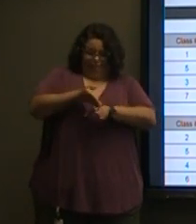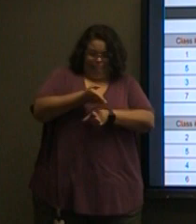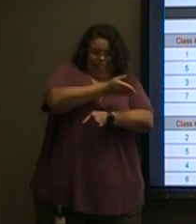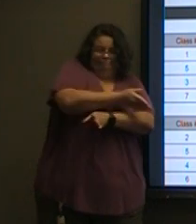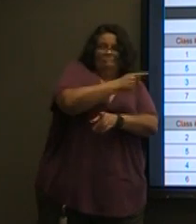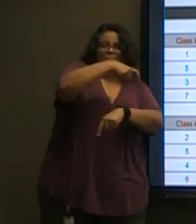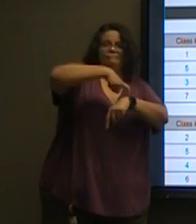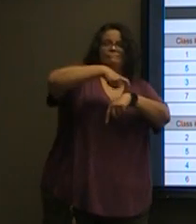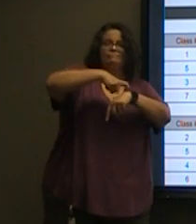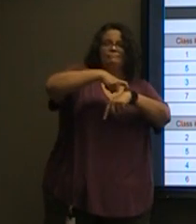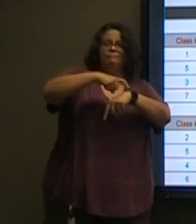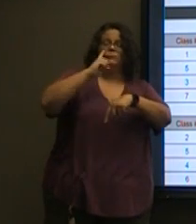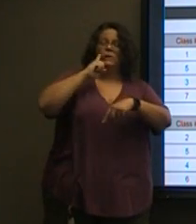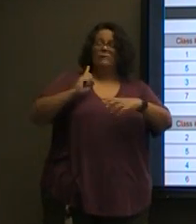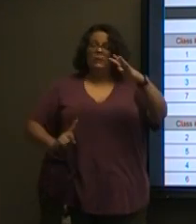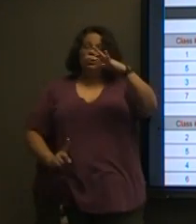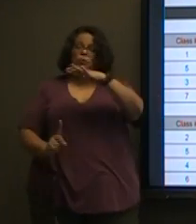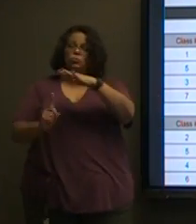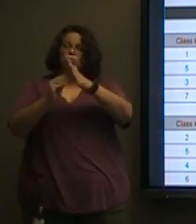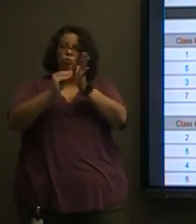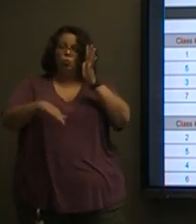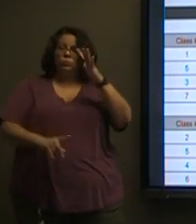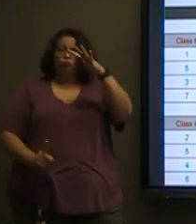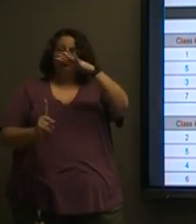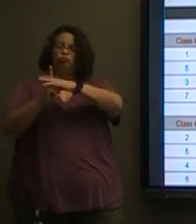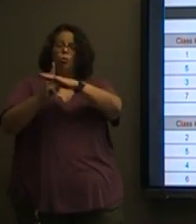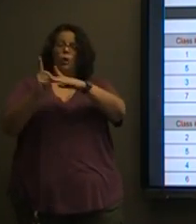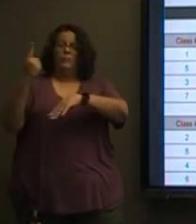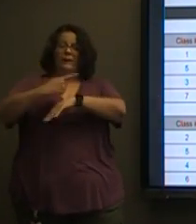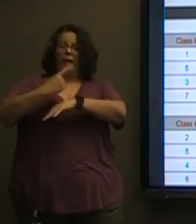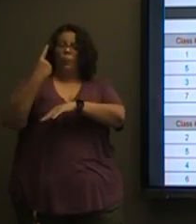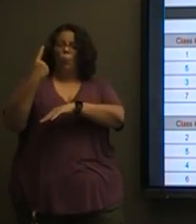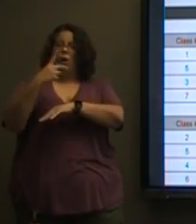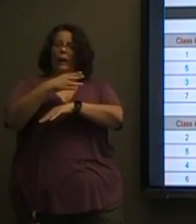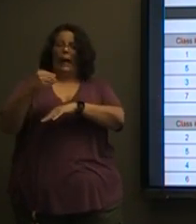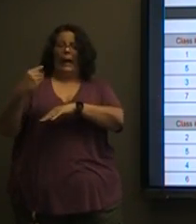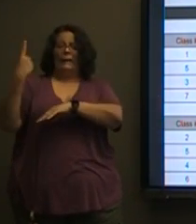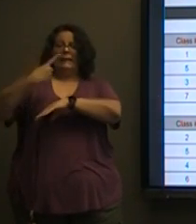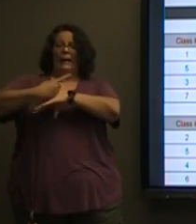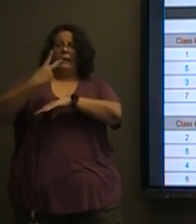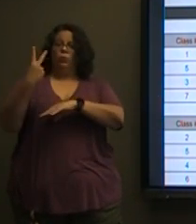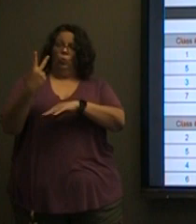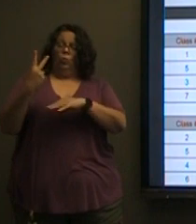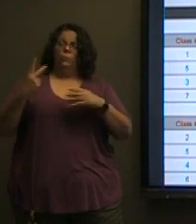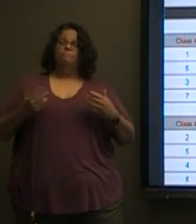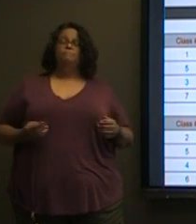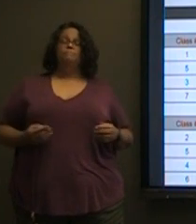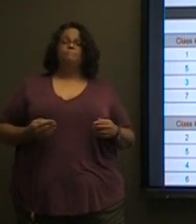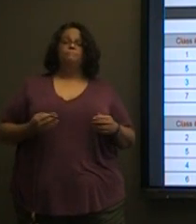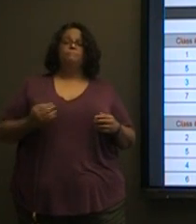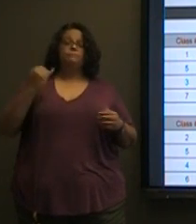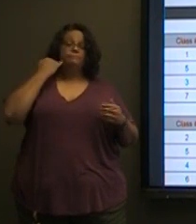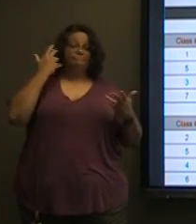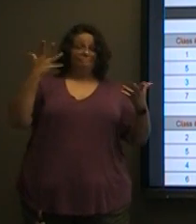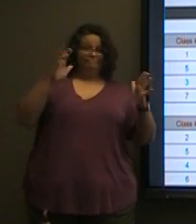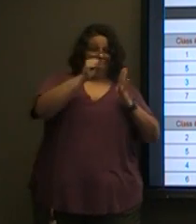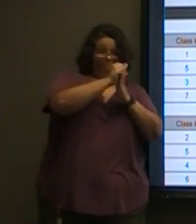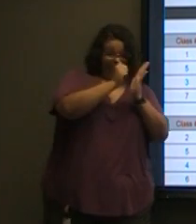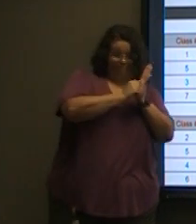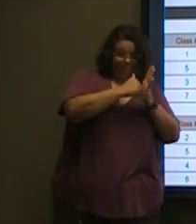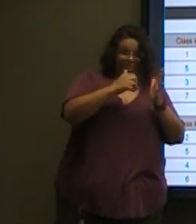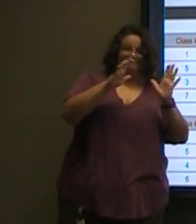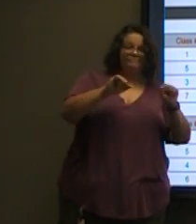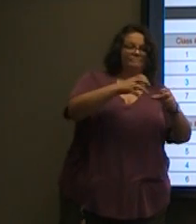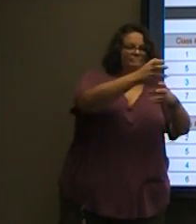to school on both day one and day two, rotation A and rotation B, as long as the agendas are here, they'll get their